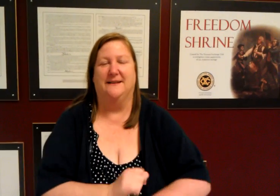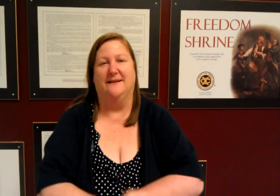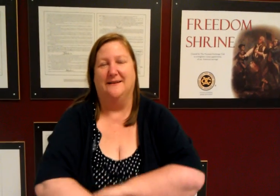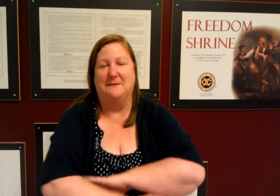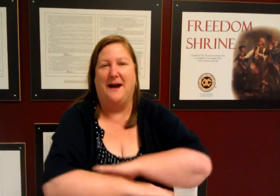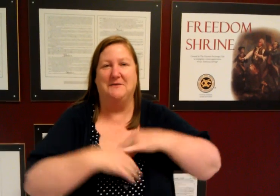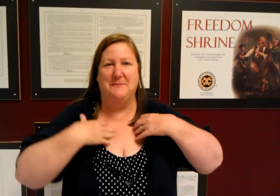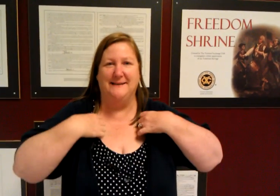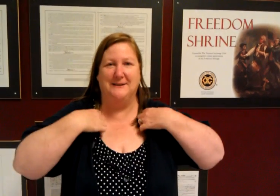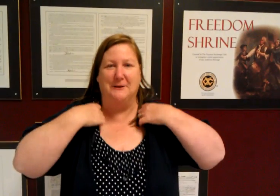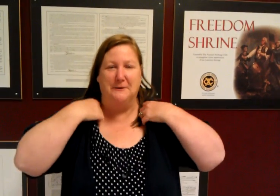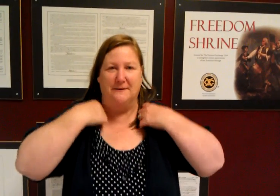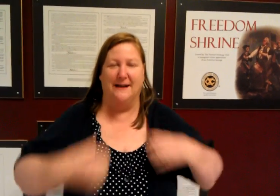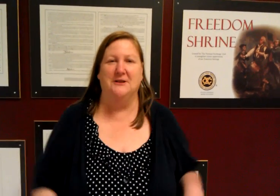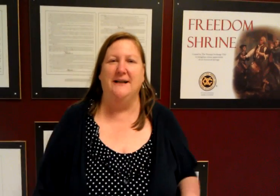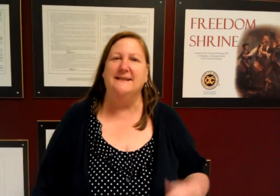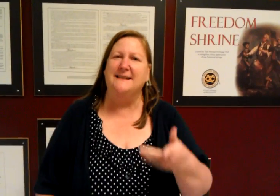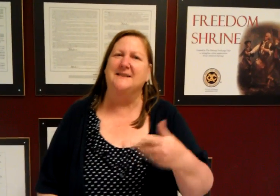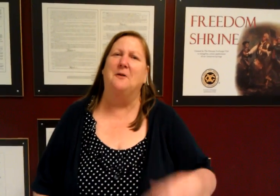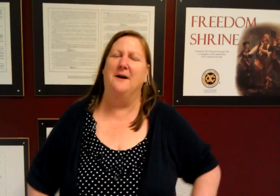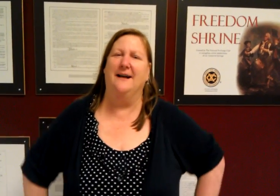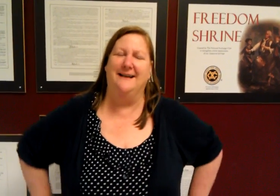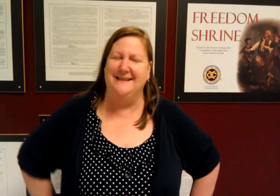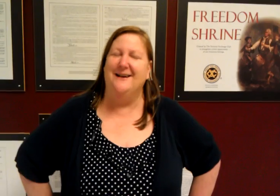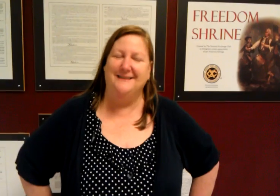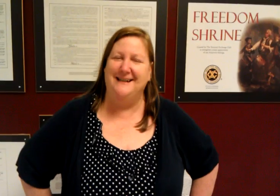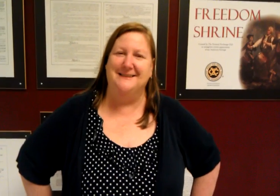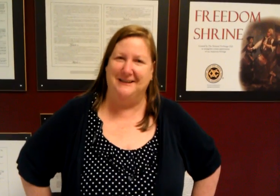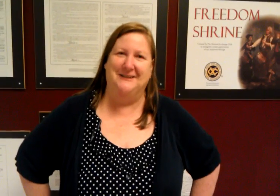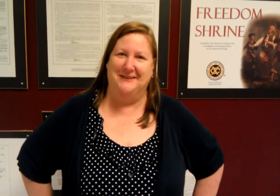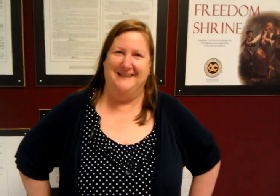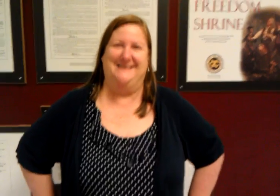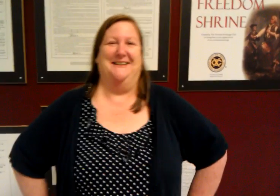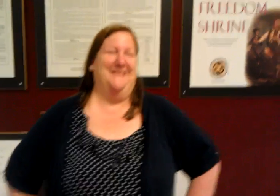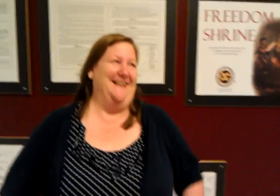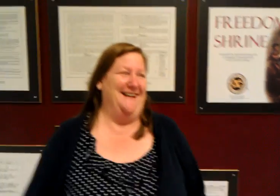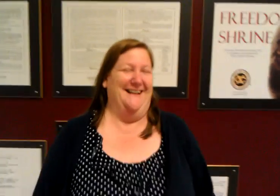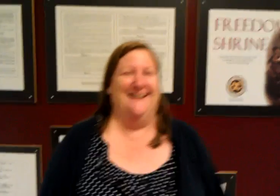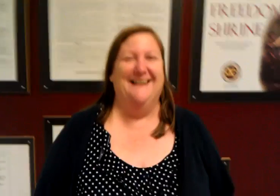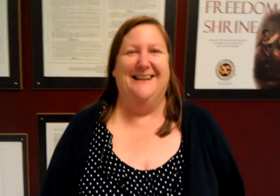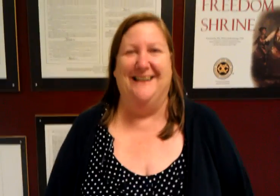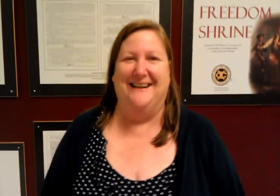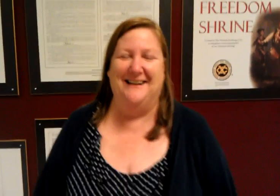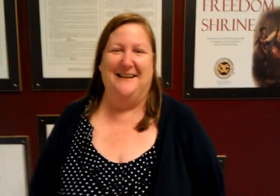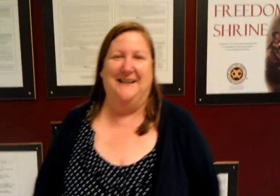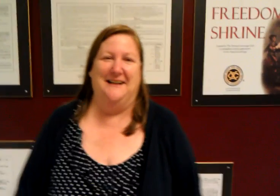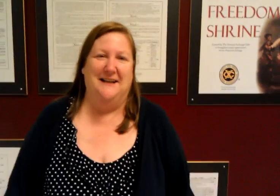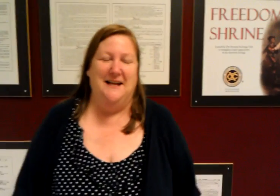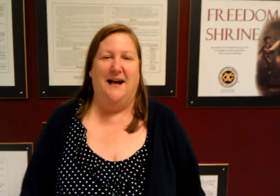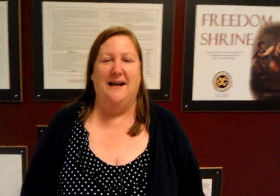I'm kind of a basic girl okay so you do the toasted it did not taste like my cookies so how do you do your cabbage is